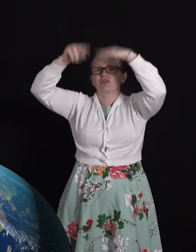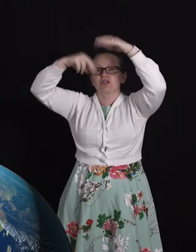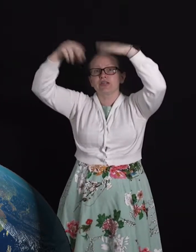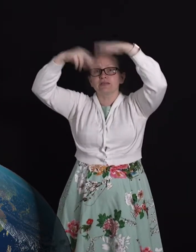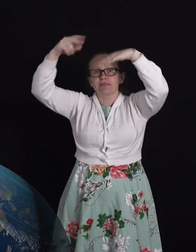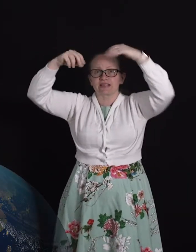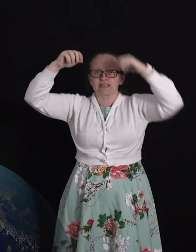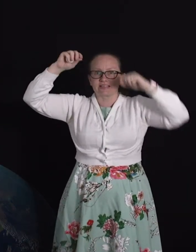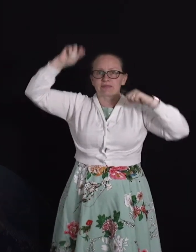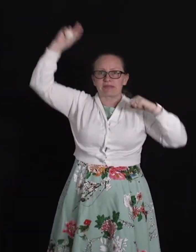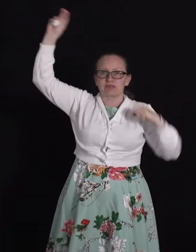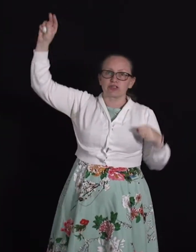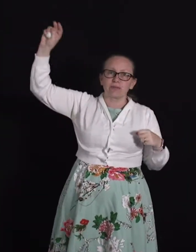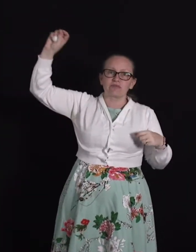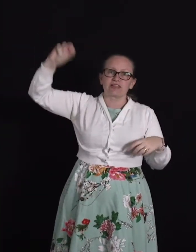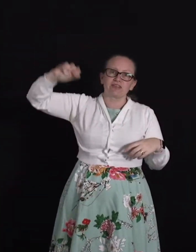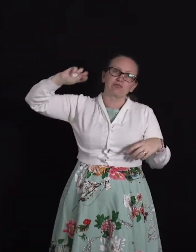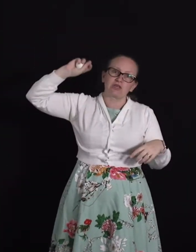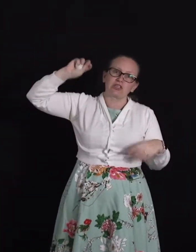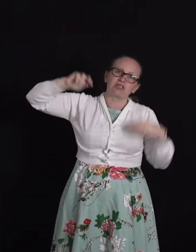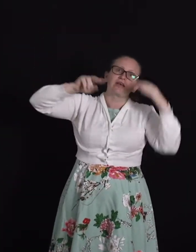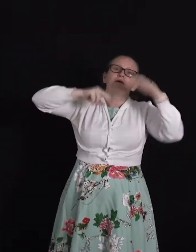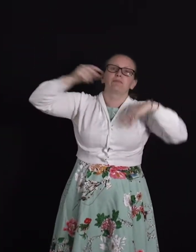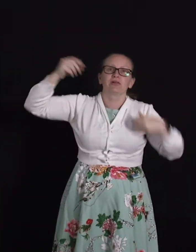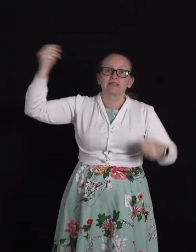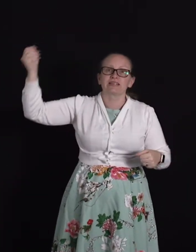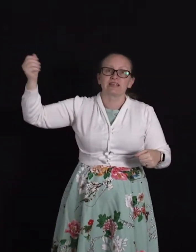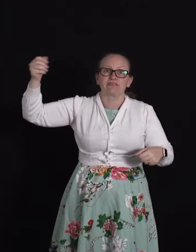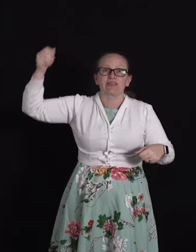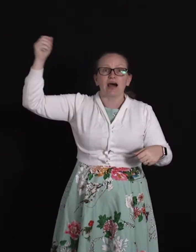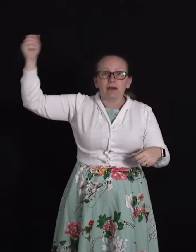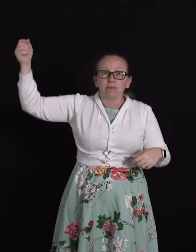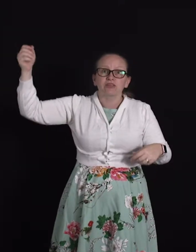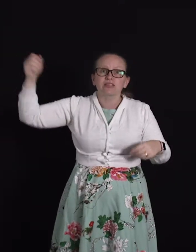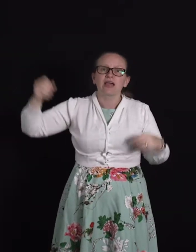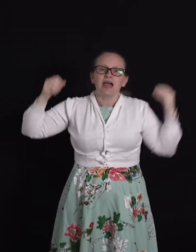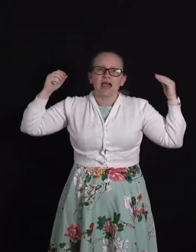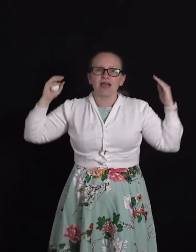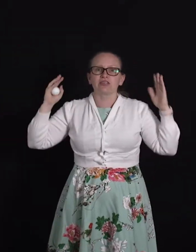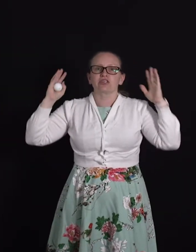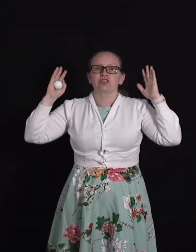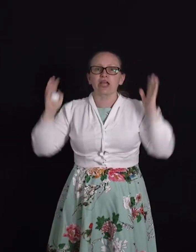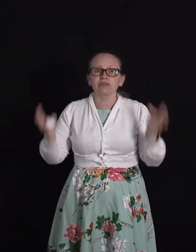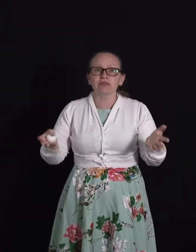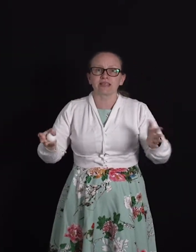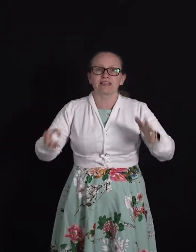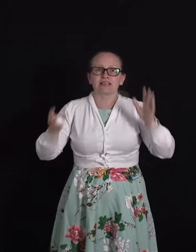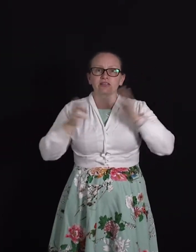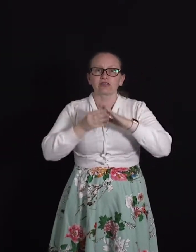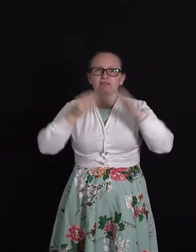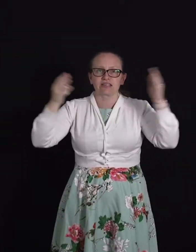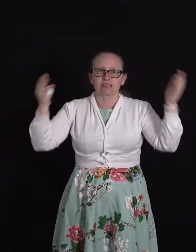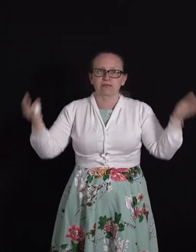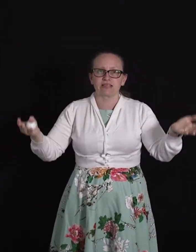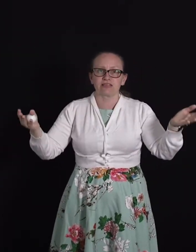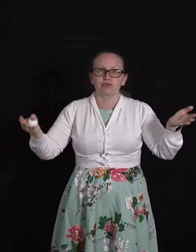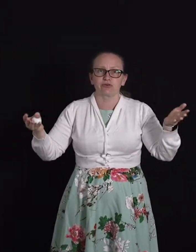turning mechanism at the top of the lift which is pulling the lift upwards. And generally there's a lot of things that we need to